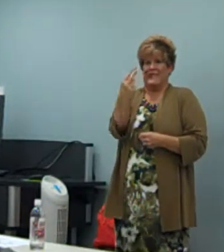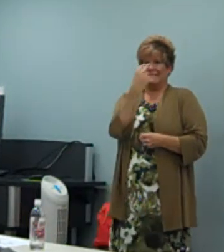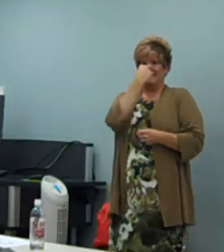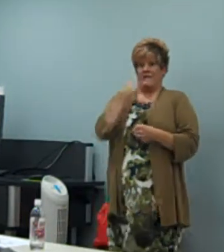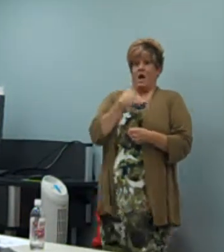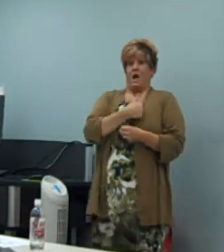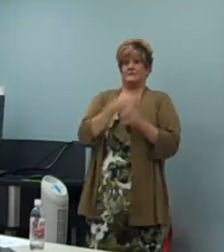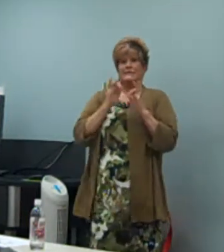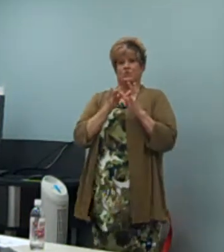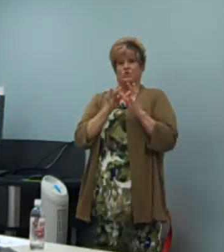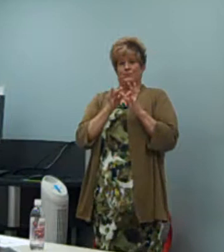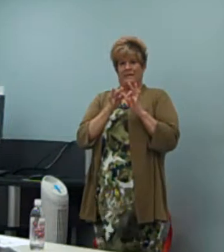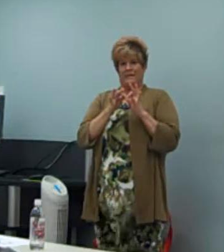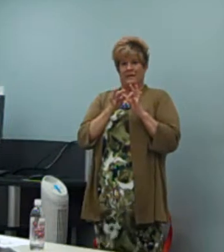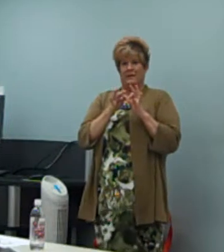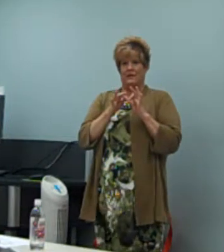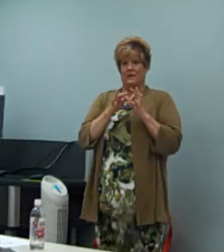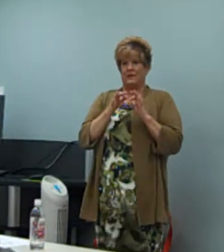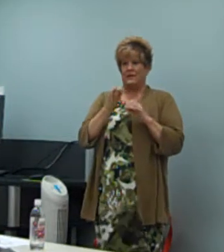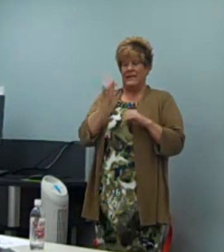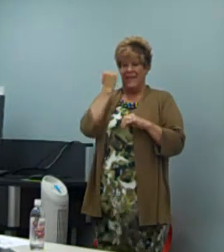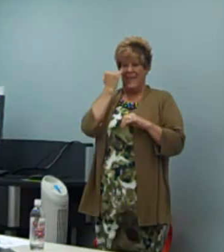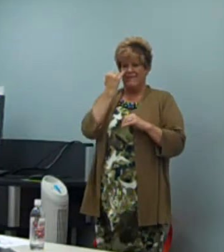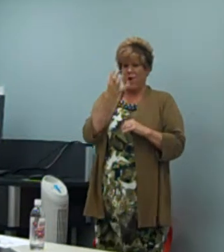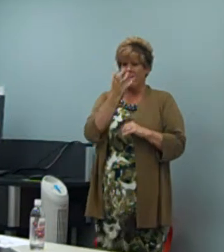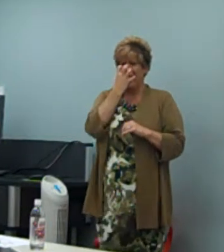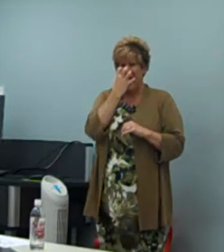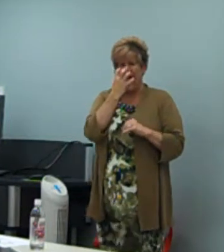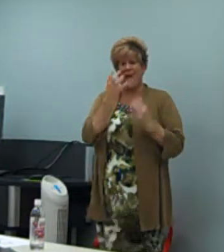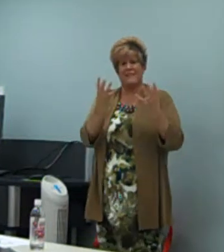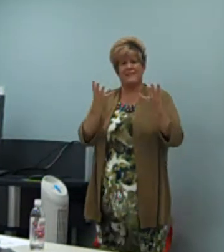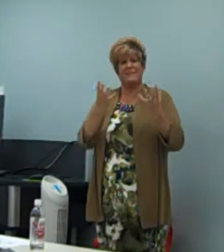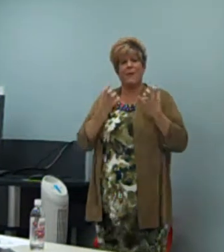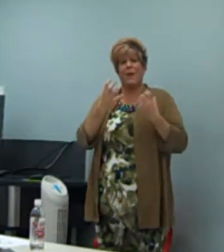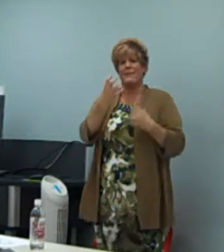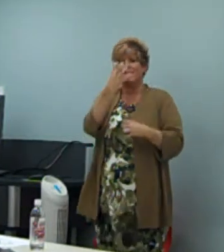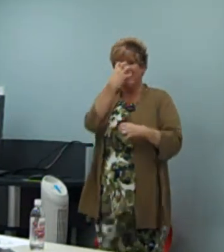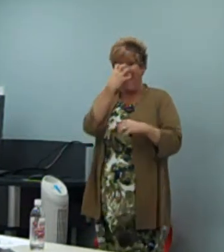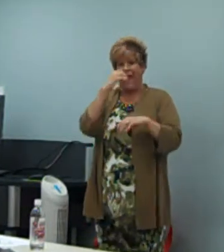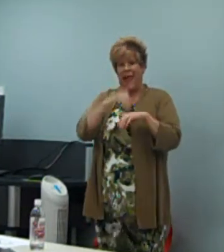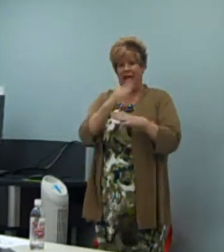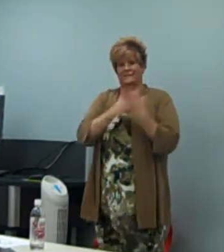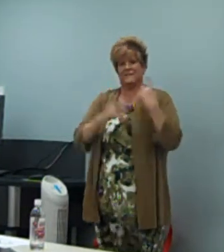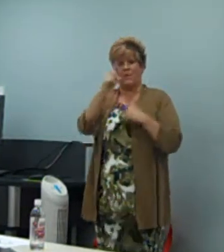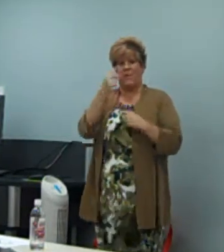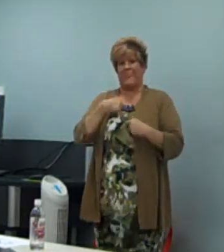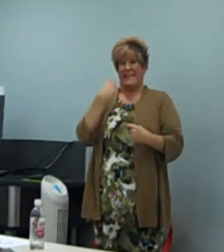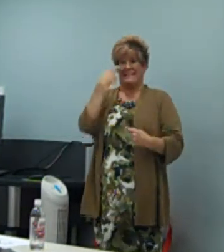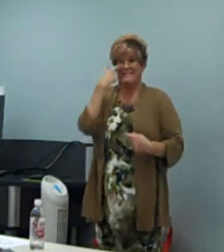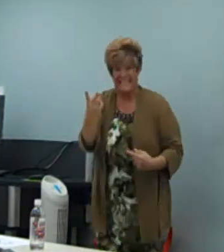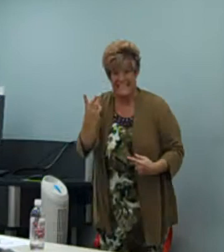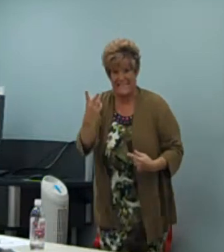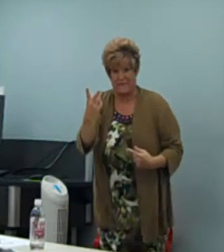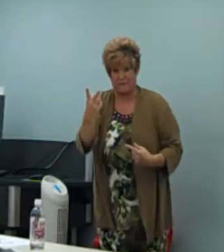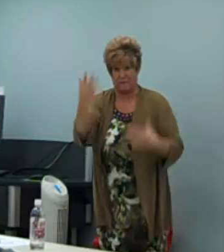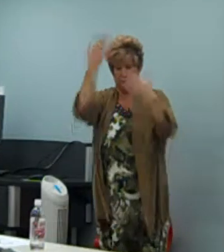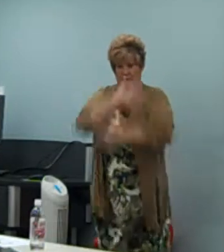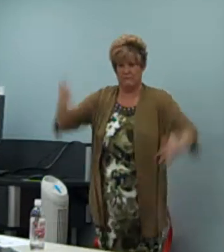they see me interpreting, and, you know, if they're mad, they want someone that can